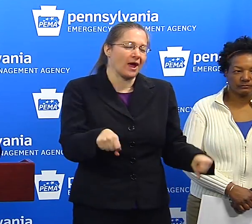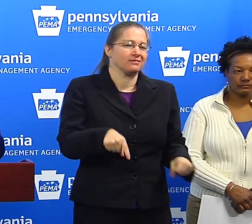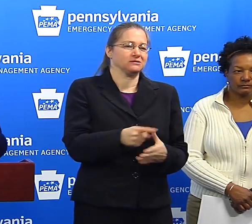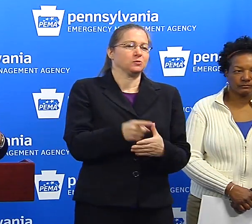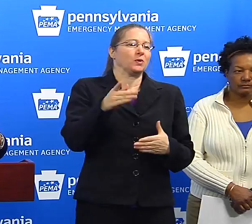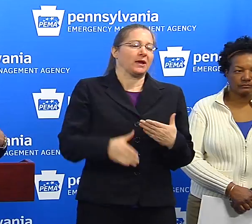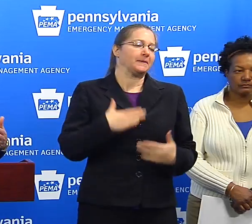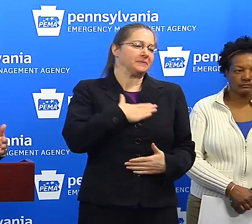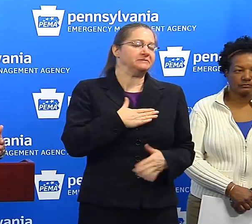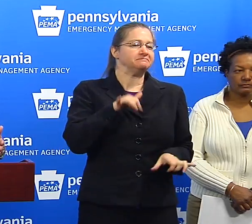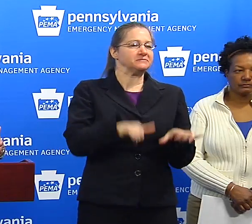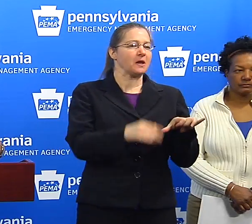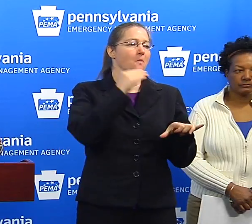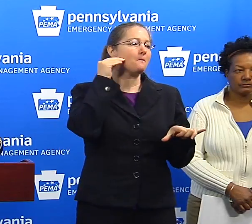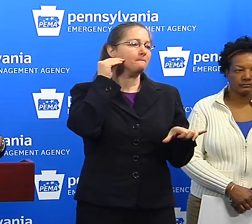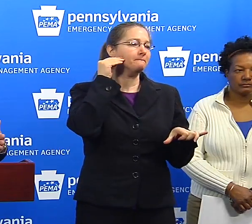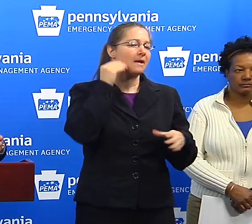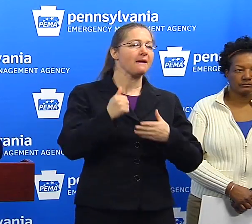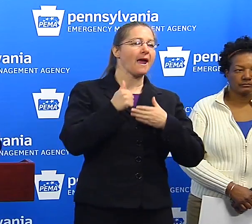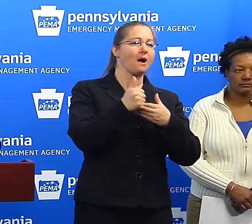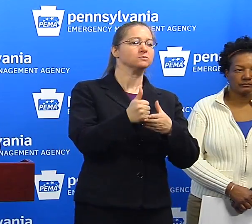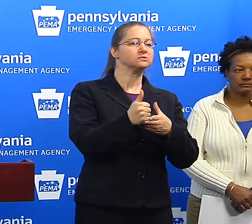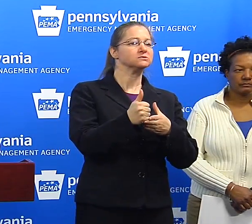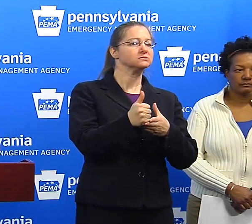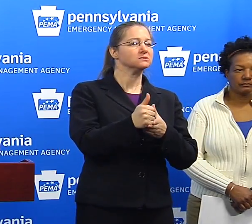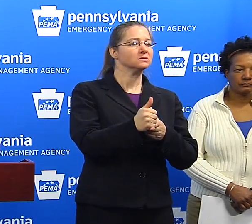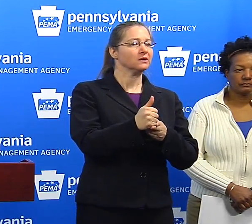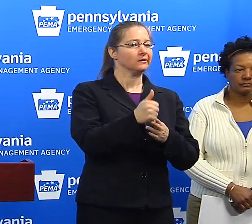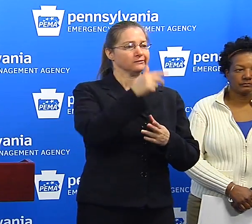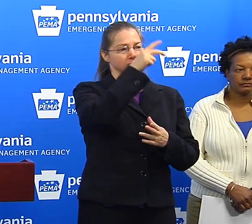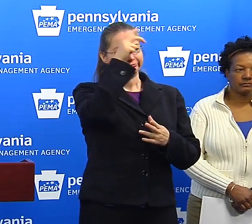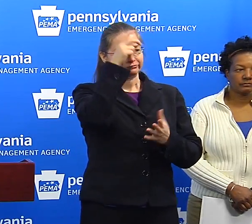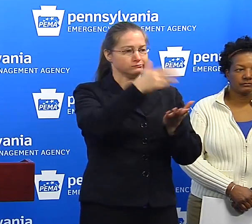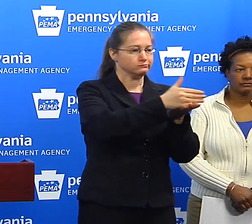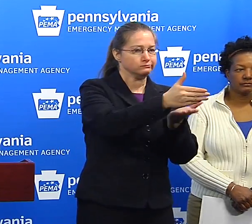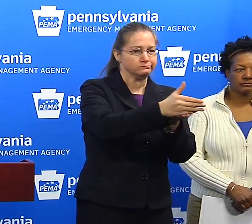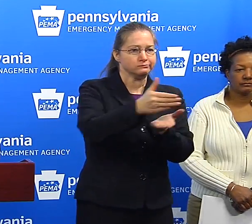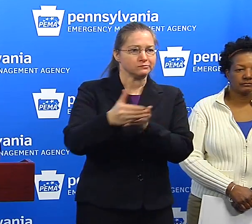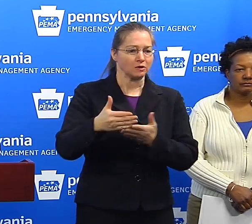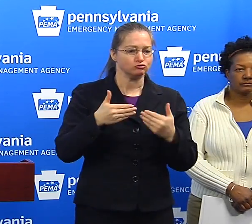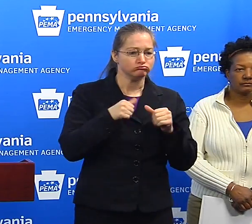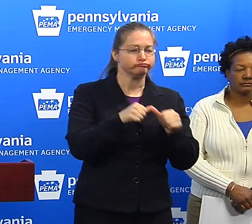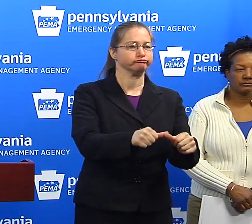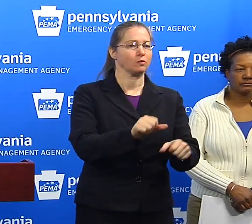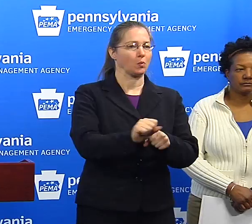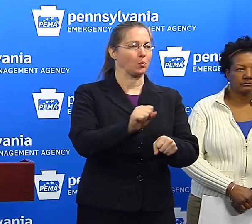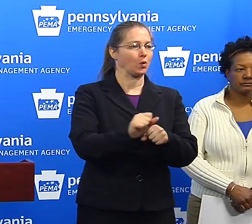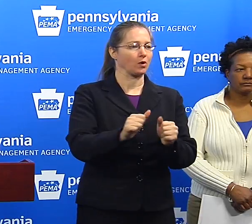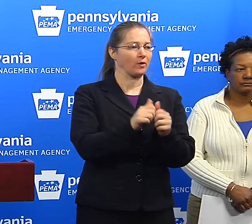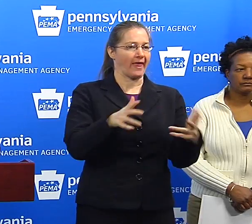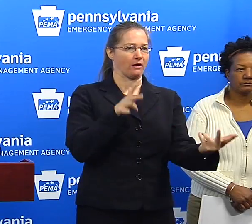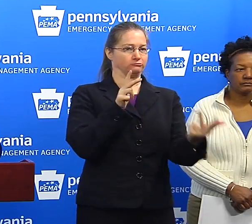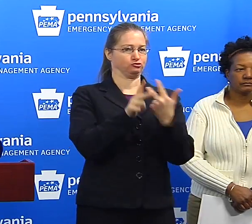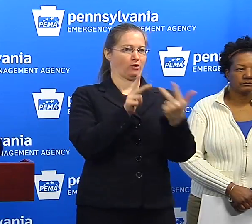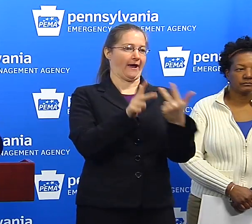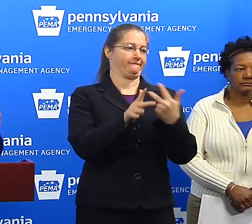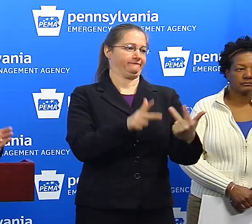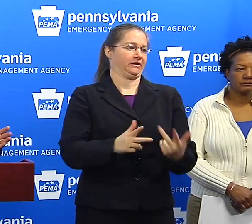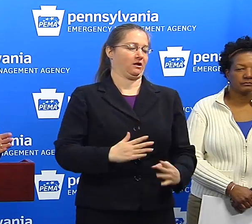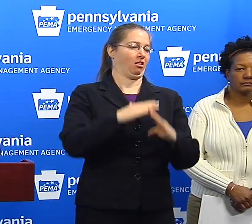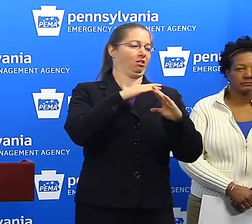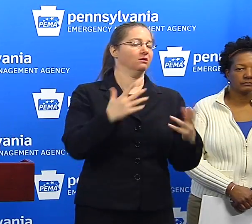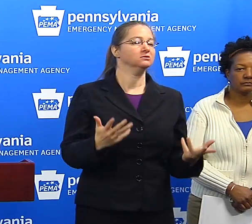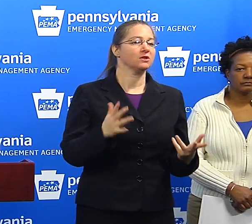it really helps the crews do their work unencumbered by traffic. So